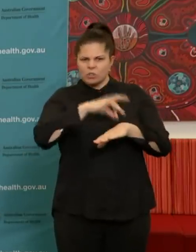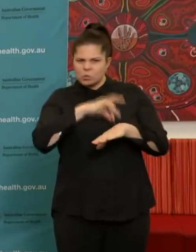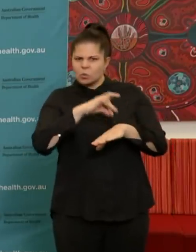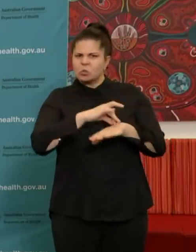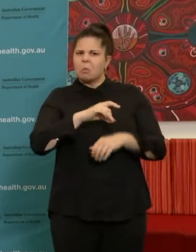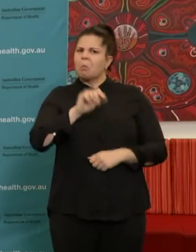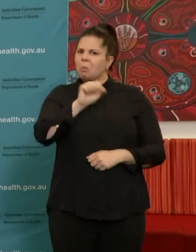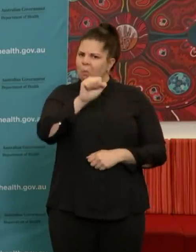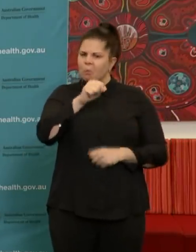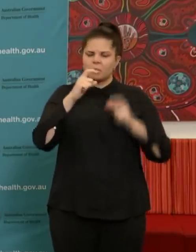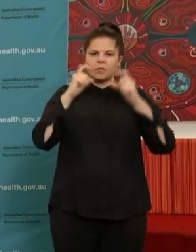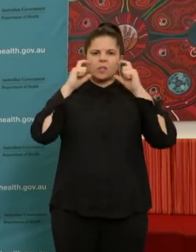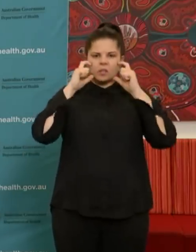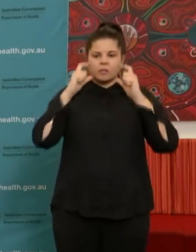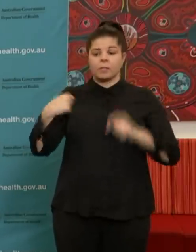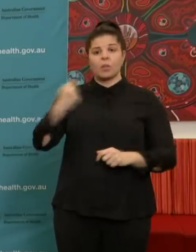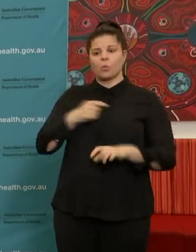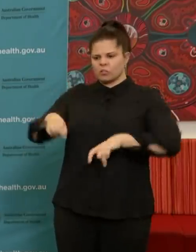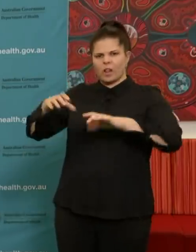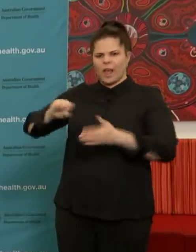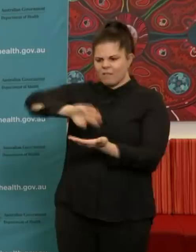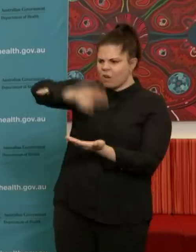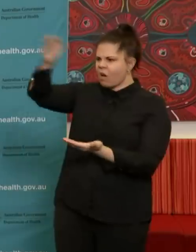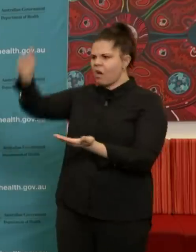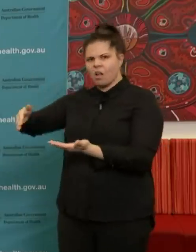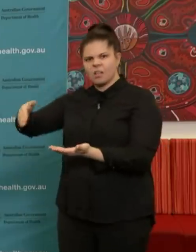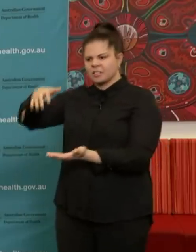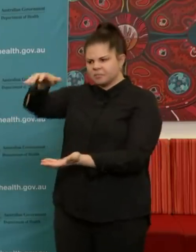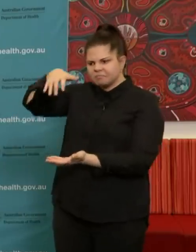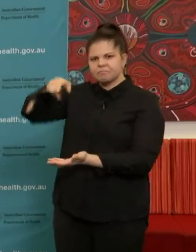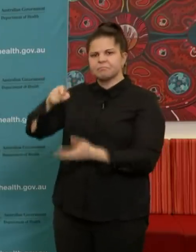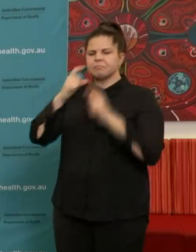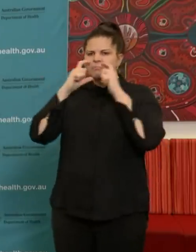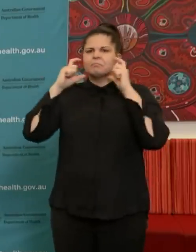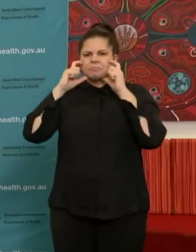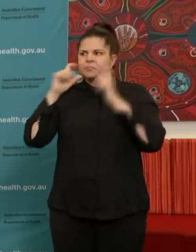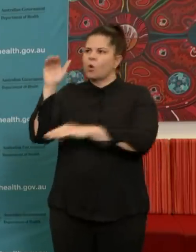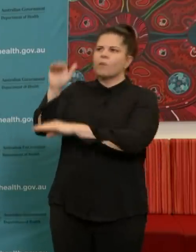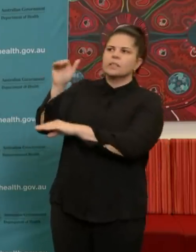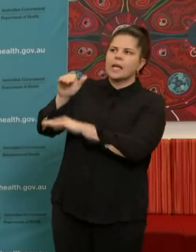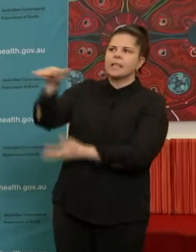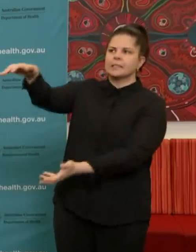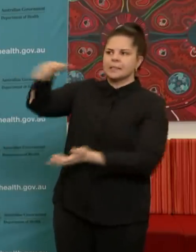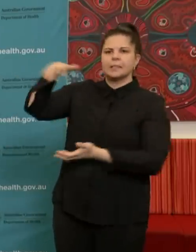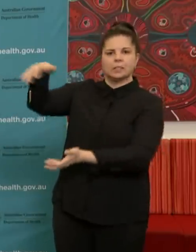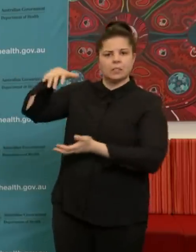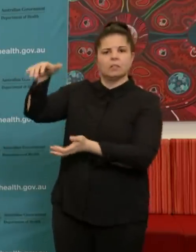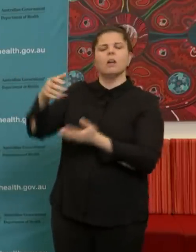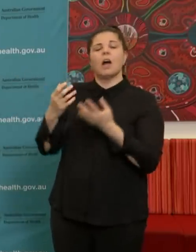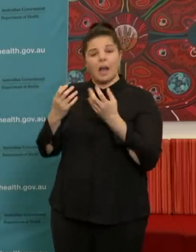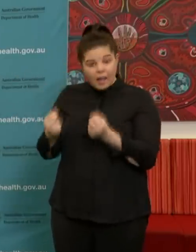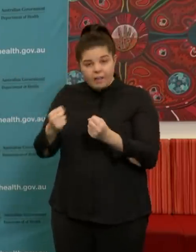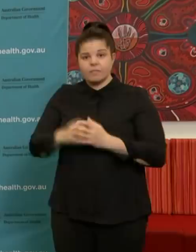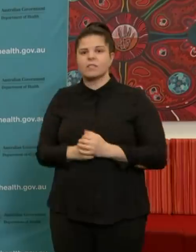stockpile perspective, had made some gains there in terms of supply coming from overseas and also